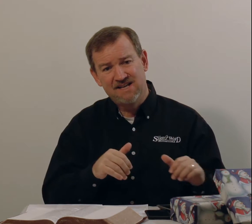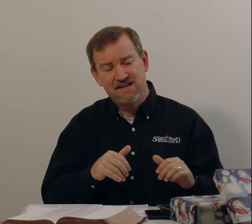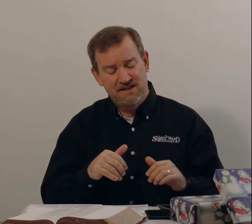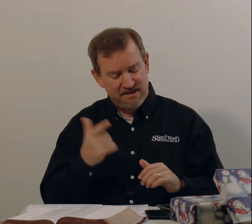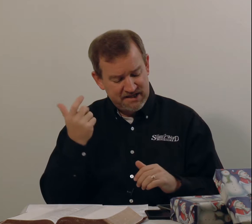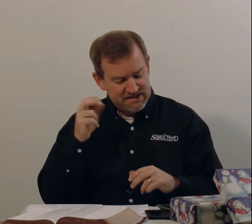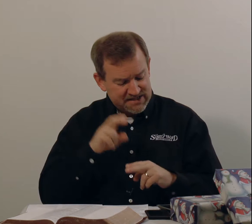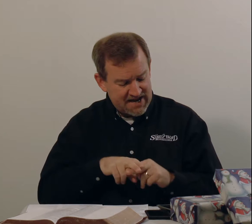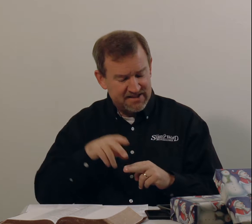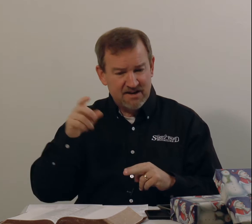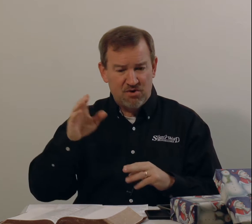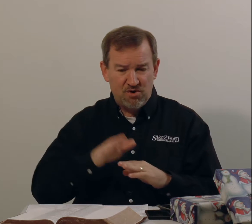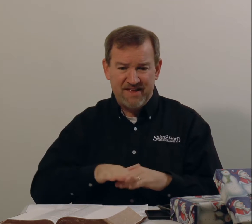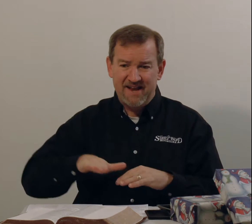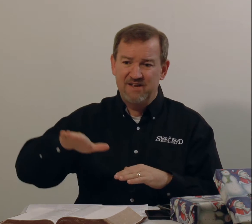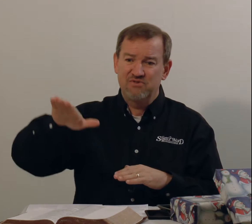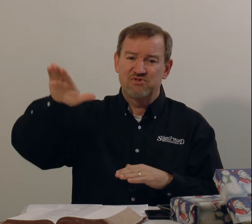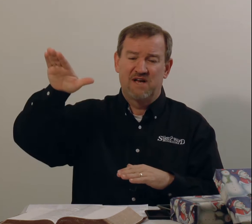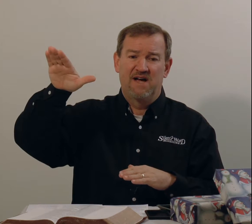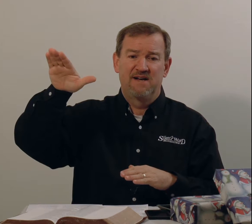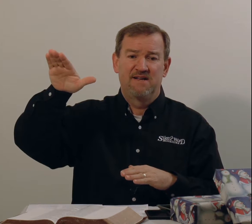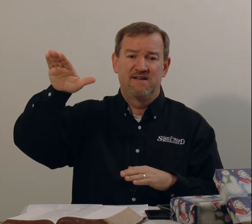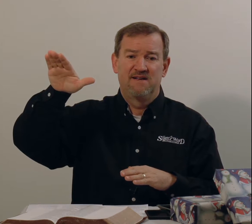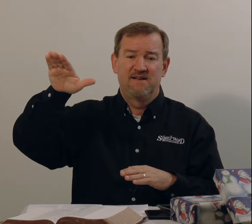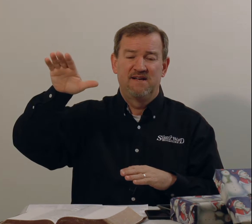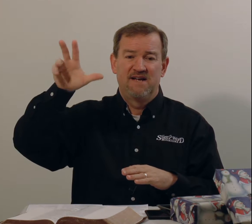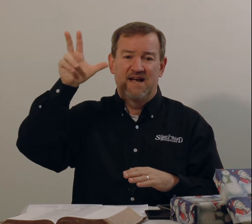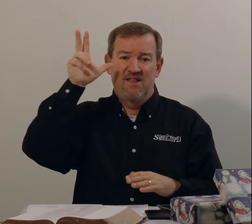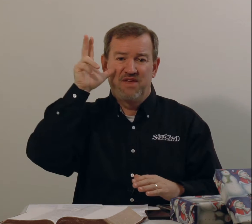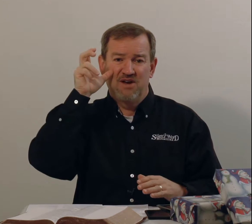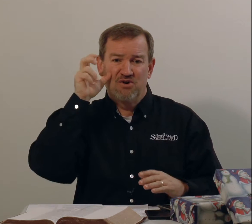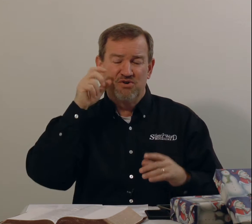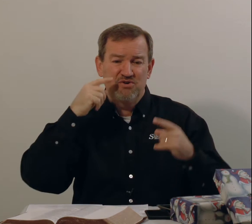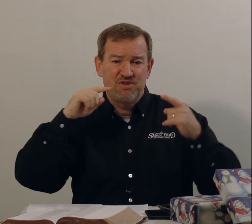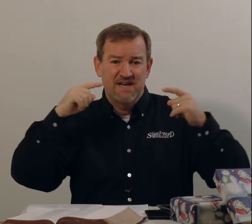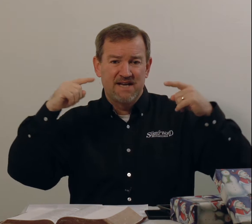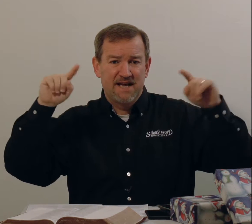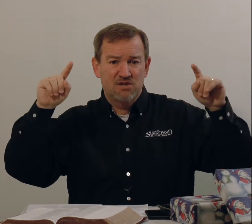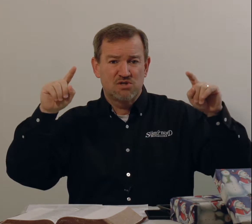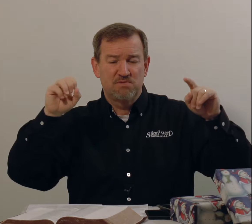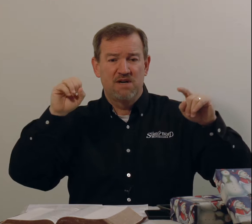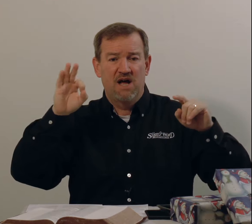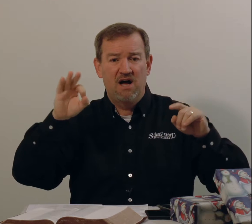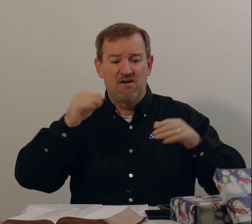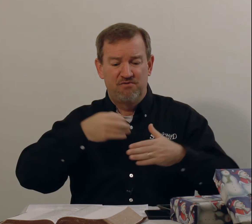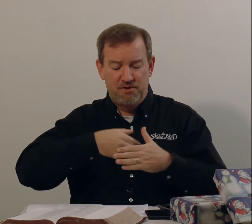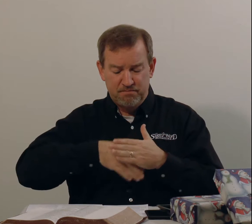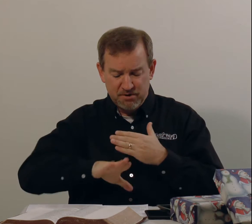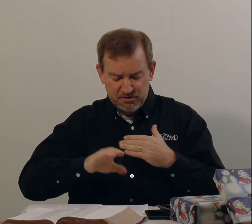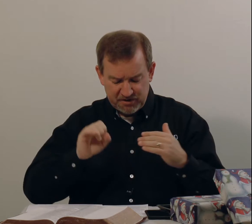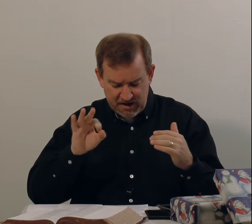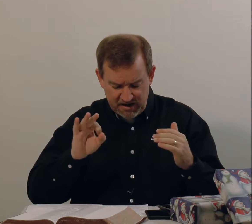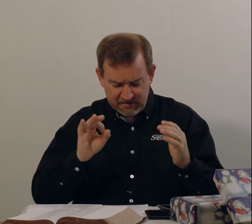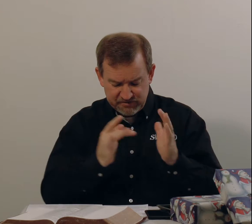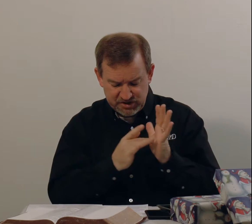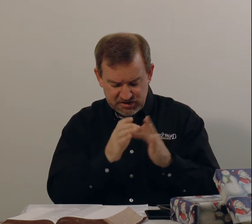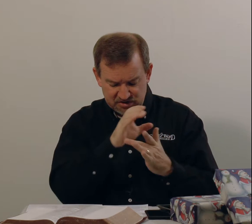they sat there on that hillside and they heard the announcement of the birth of Jesus